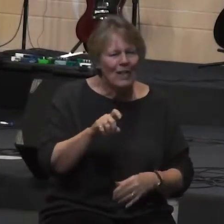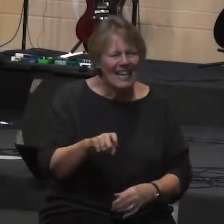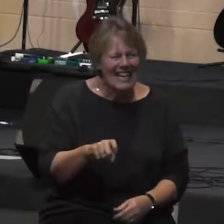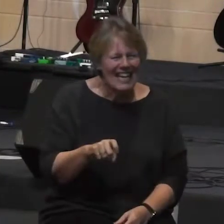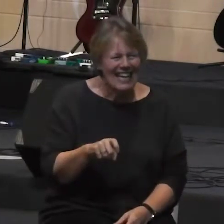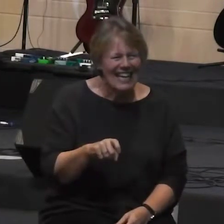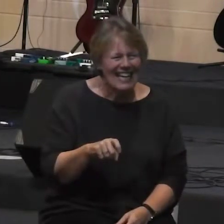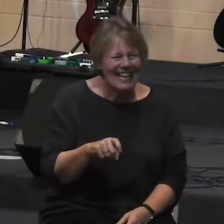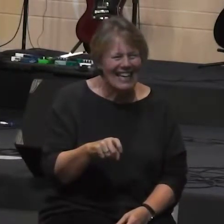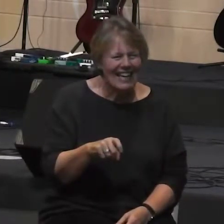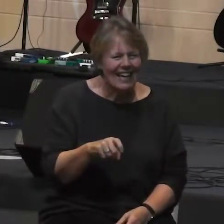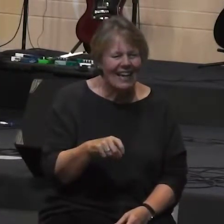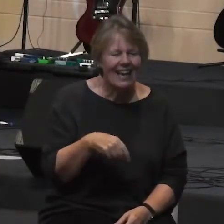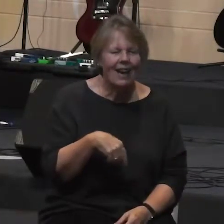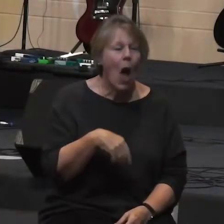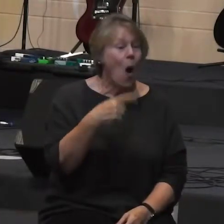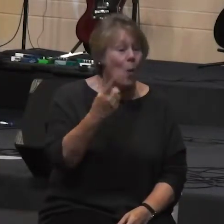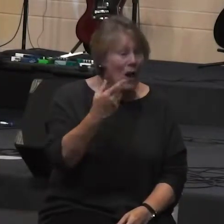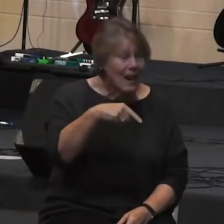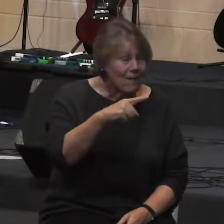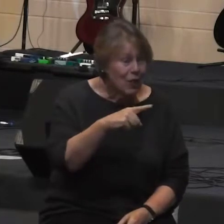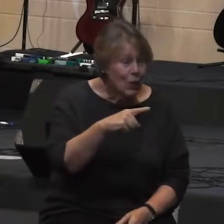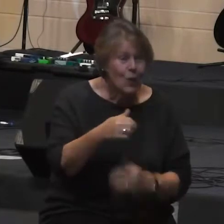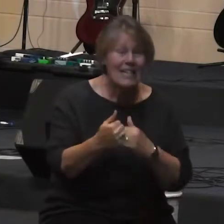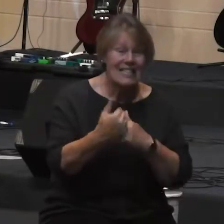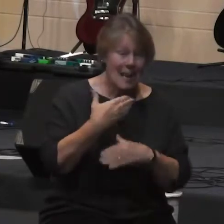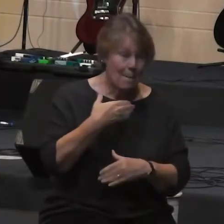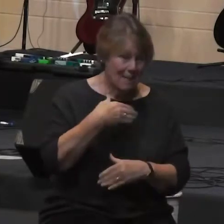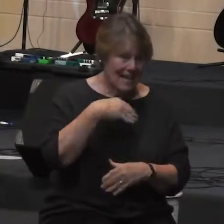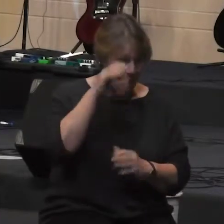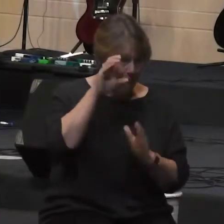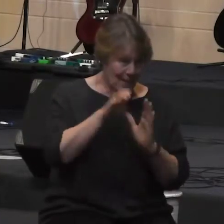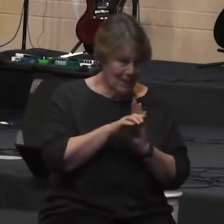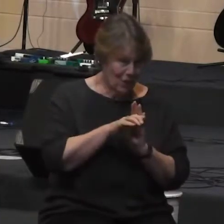What do you sent me a picture? Apparently you were at the car show.